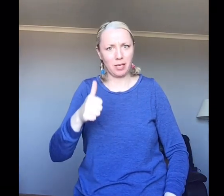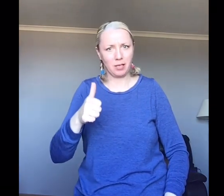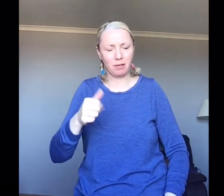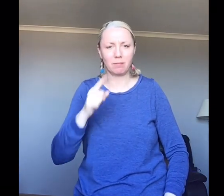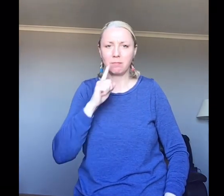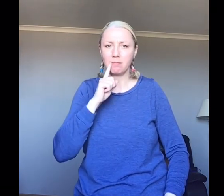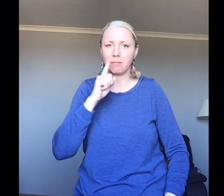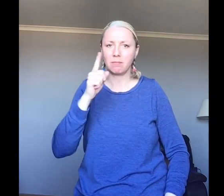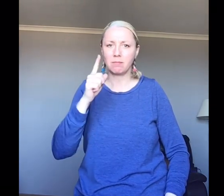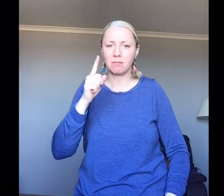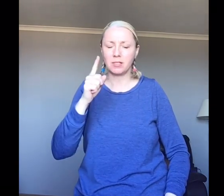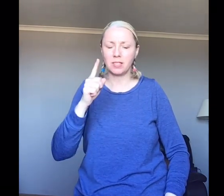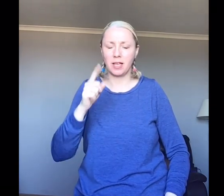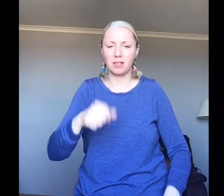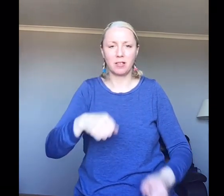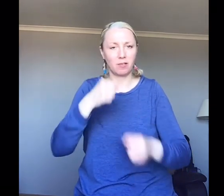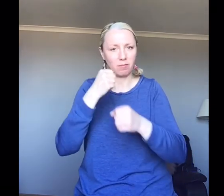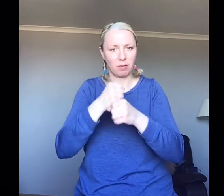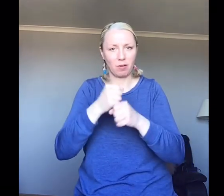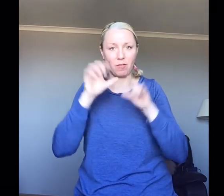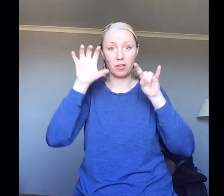Astounding, said the Gruffalo.